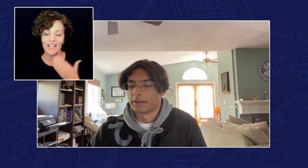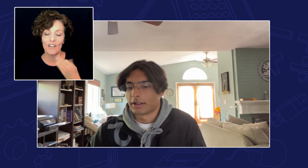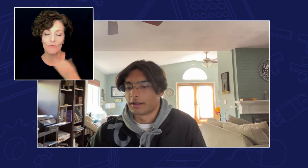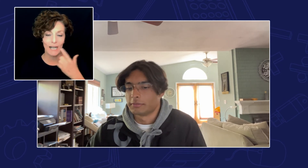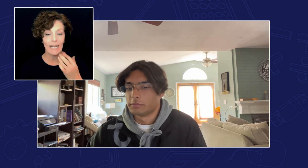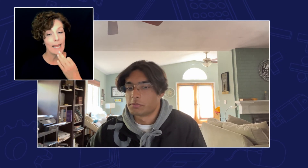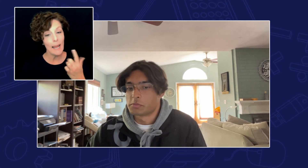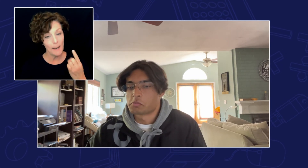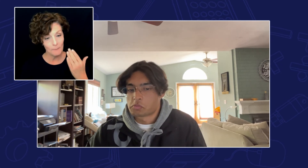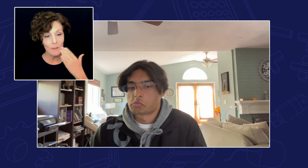a lot